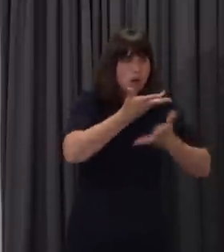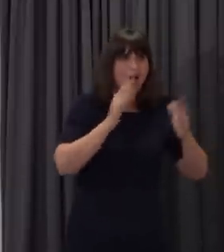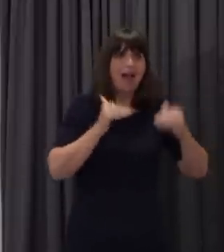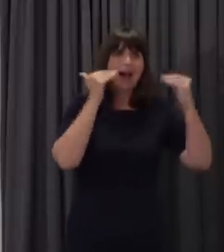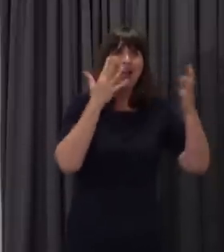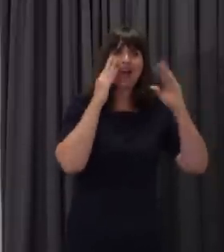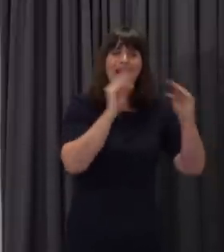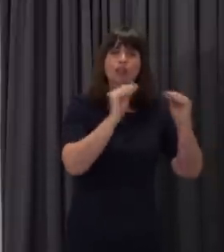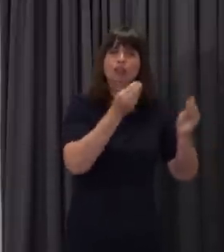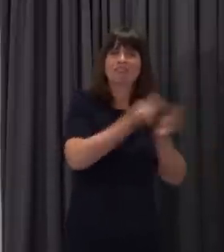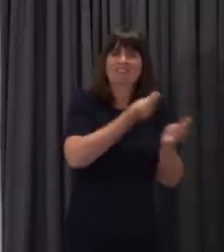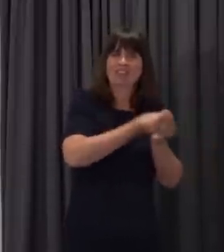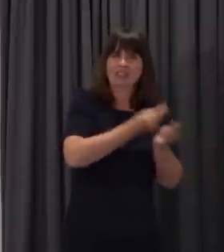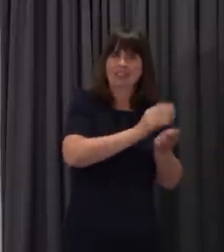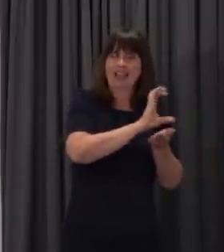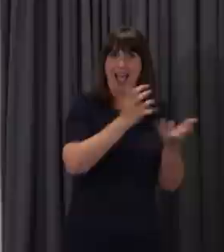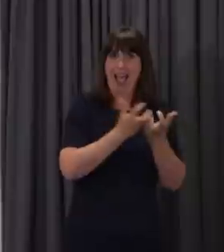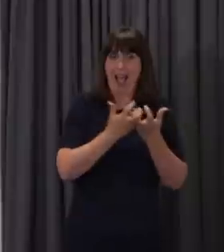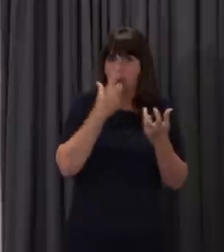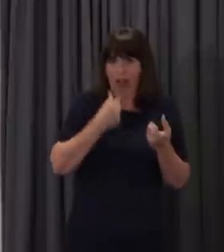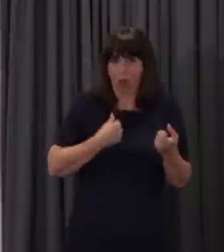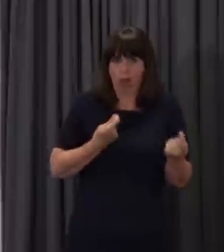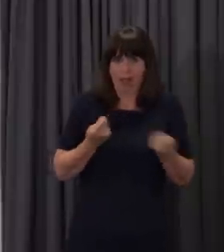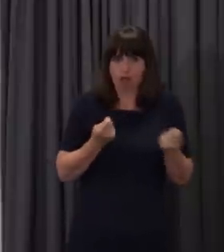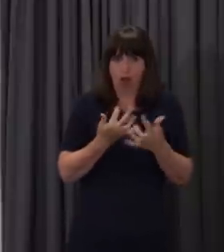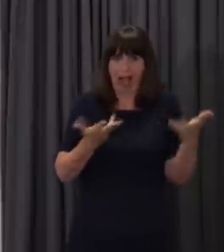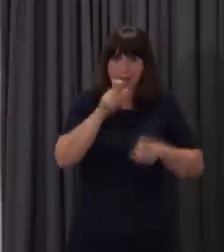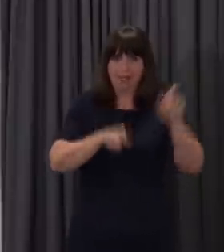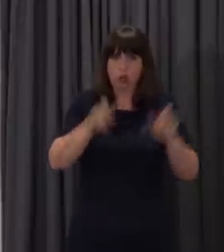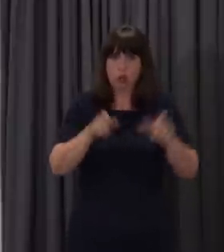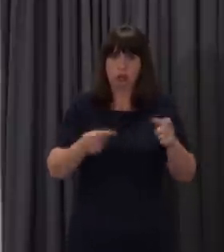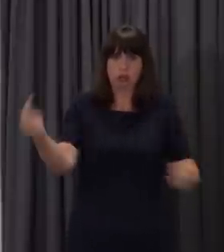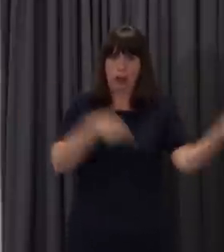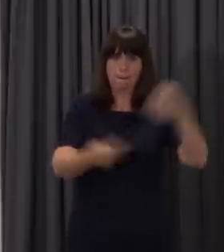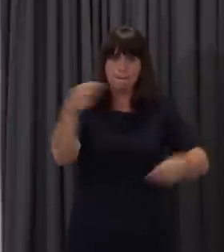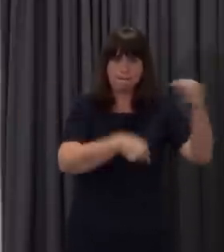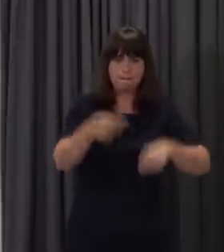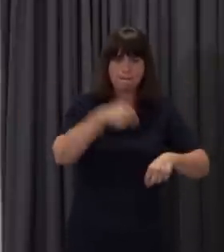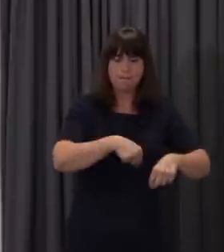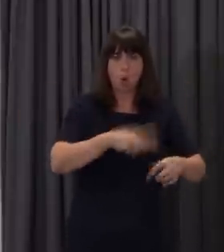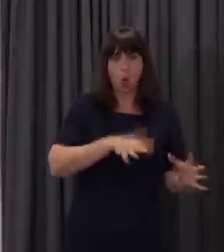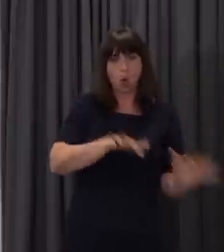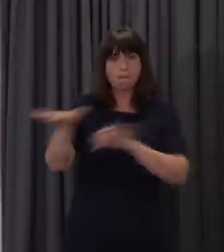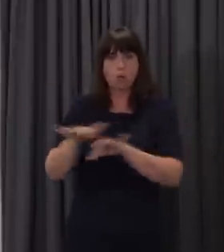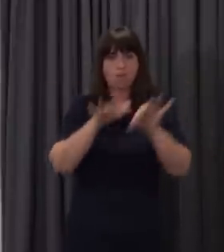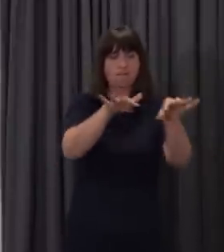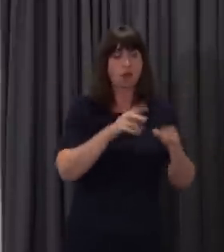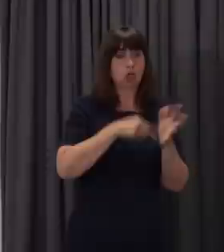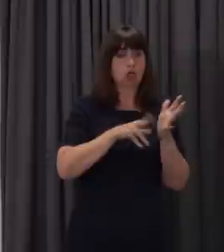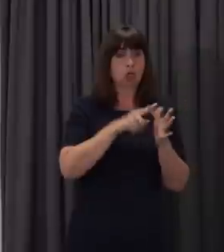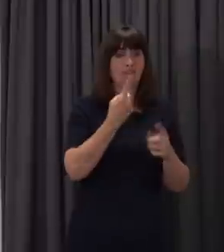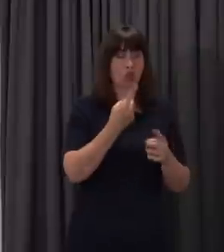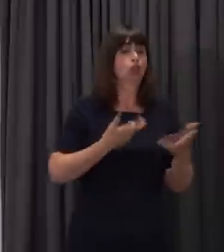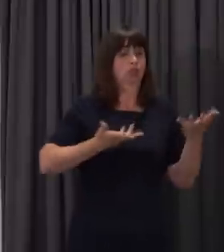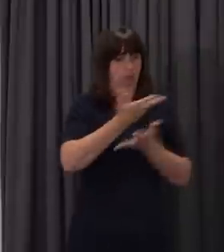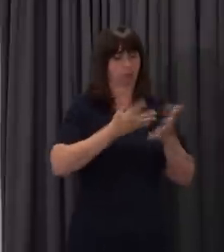Funding Council about how student number controls will work here in Welsh institutions. That finished on June the 1st, and we